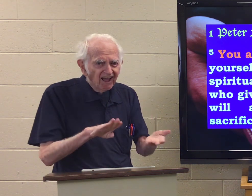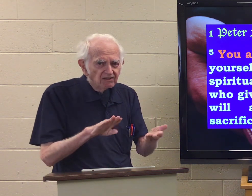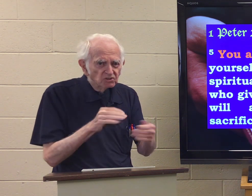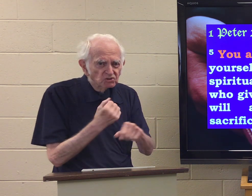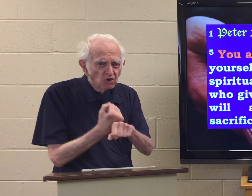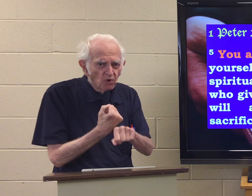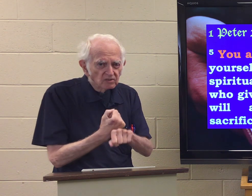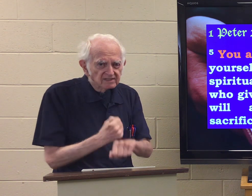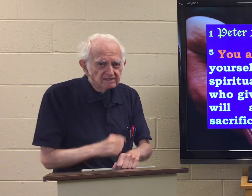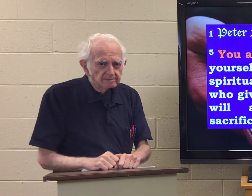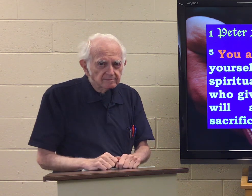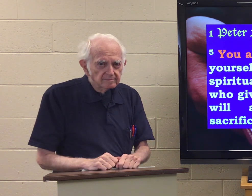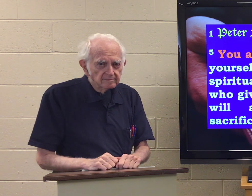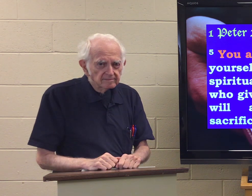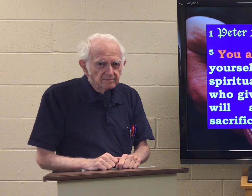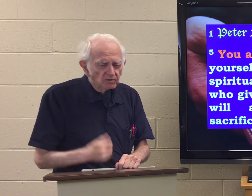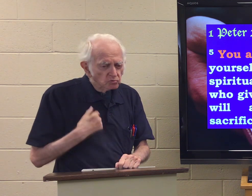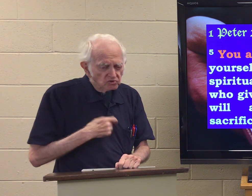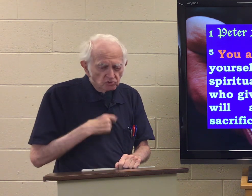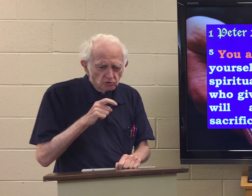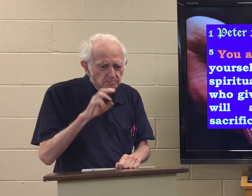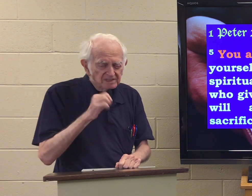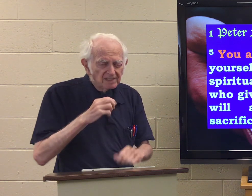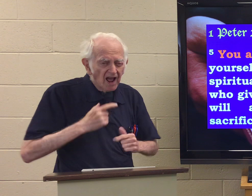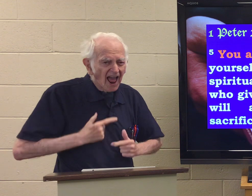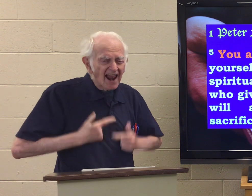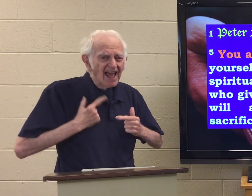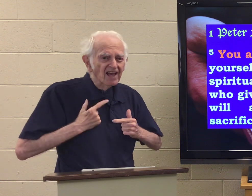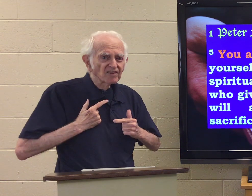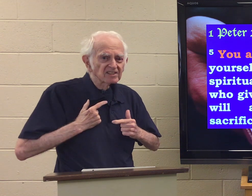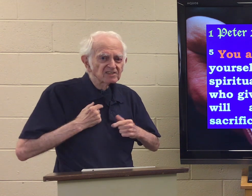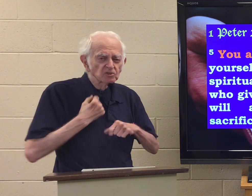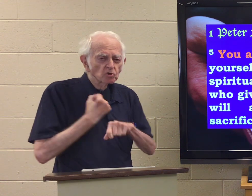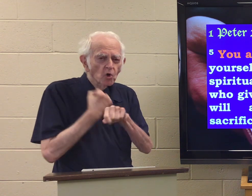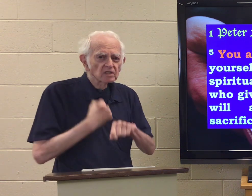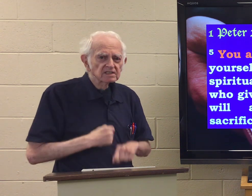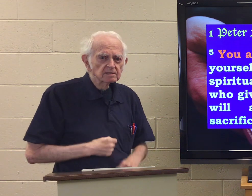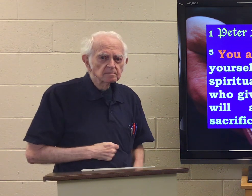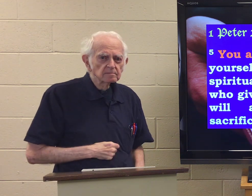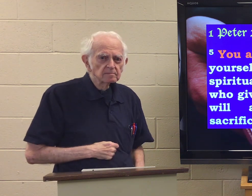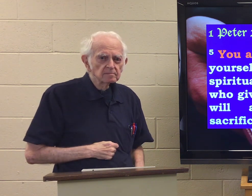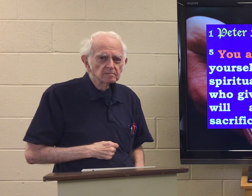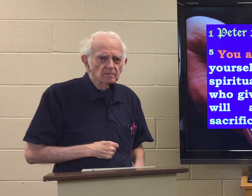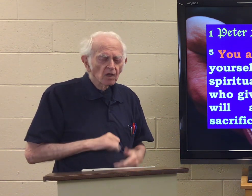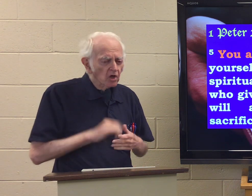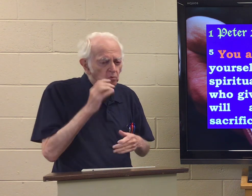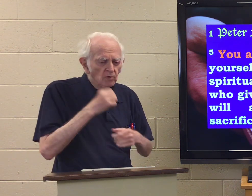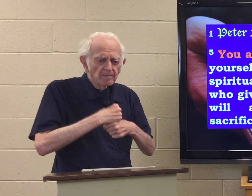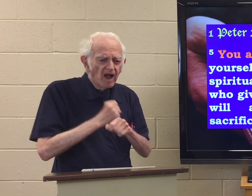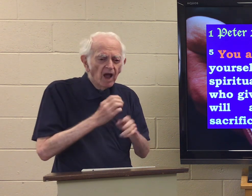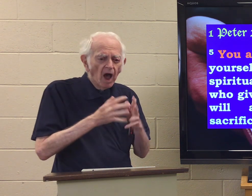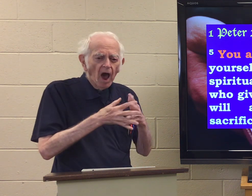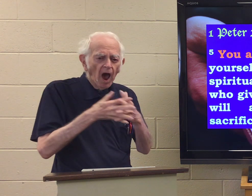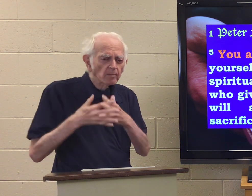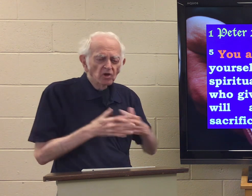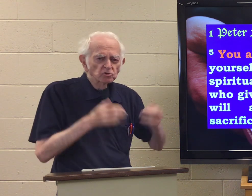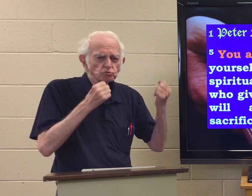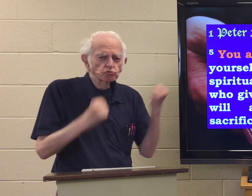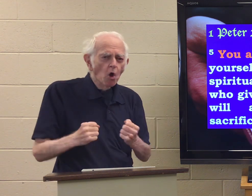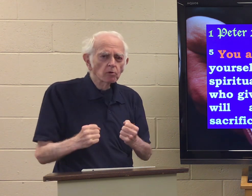They're like dead stones. We should be living stones that will make America